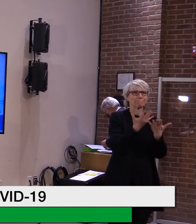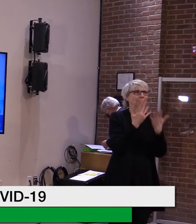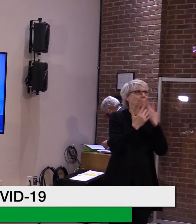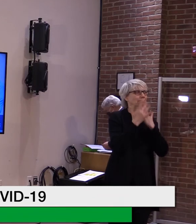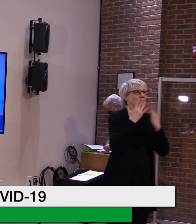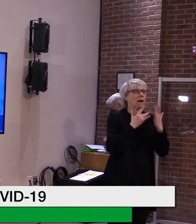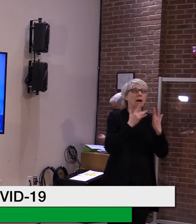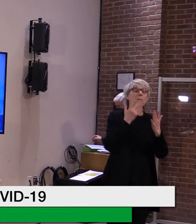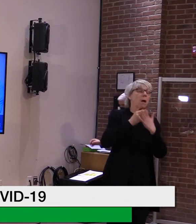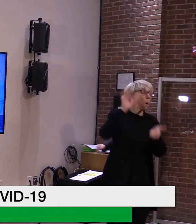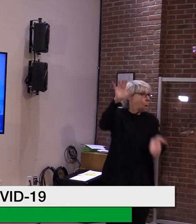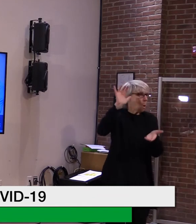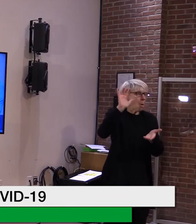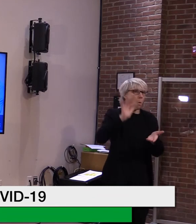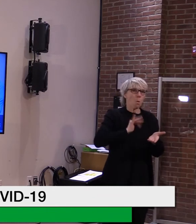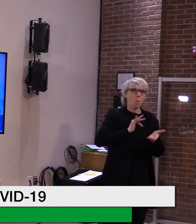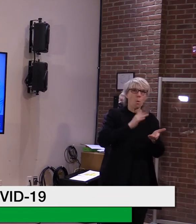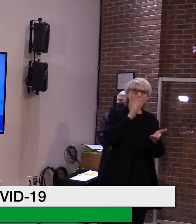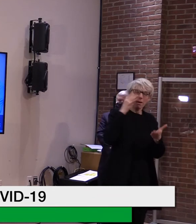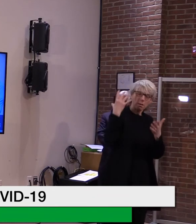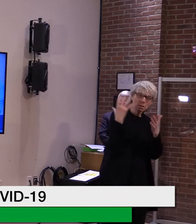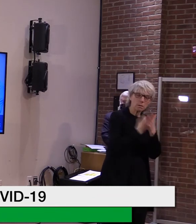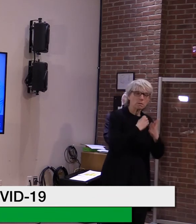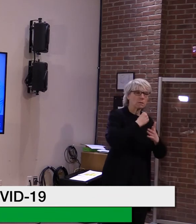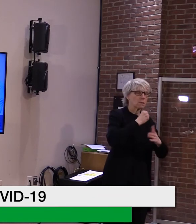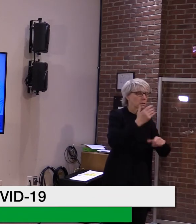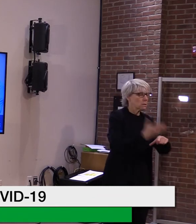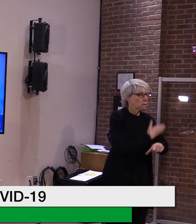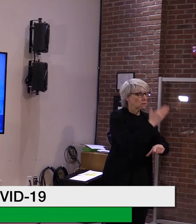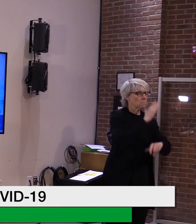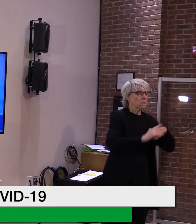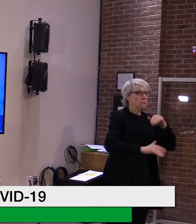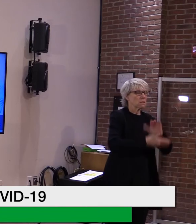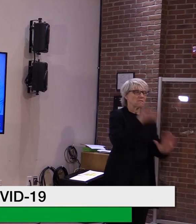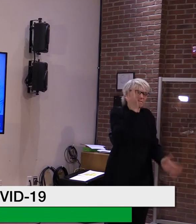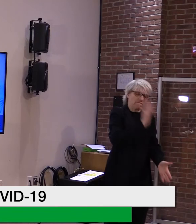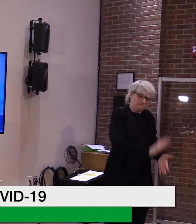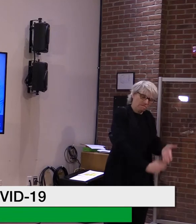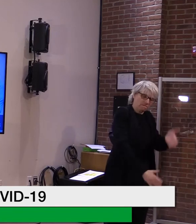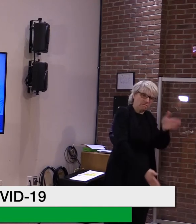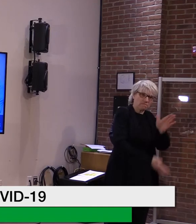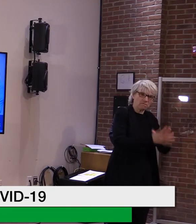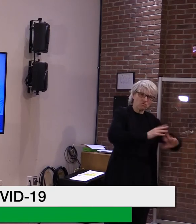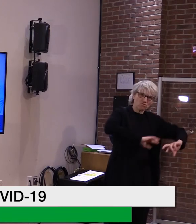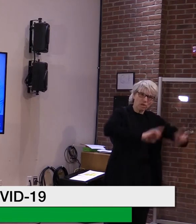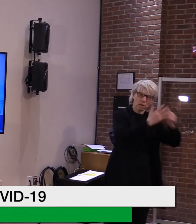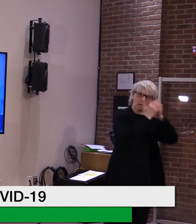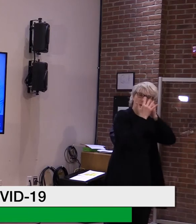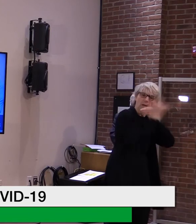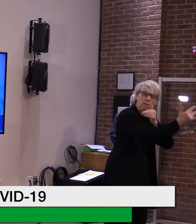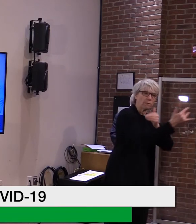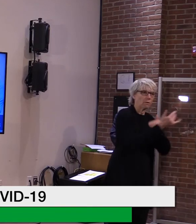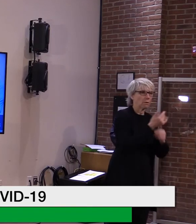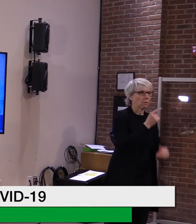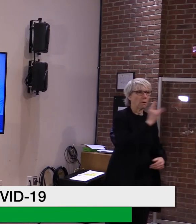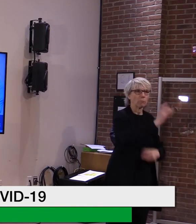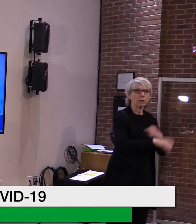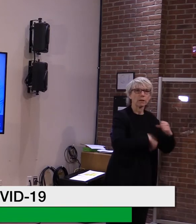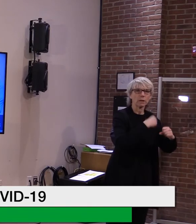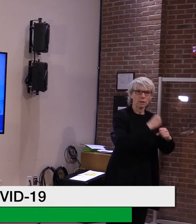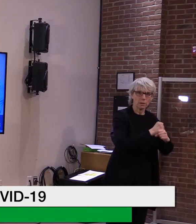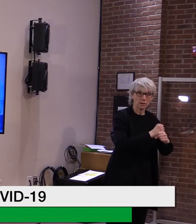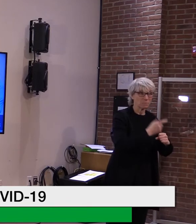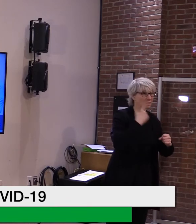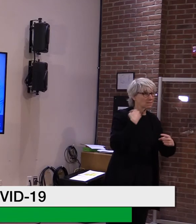on. Again, to strengthen this foundation for future generations because we've been, we've been struggling with deferred maintenance and so